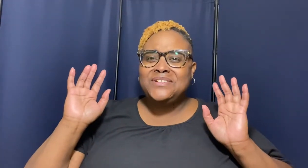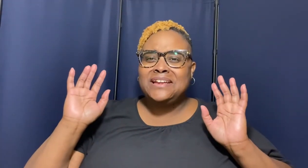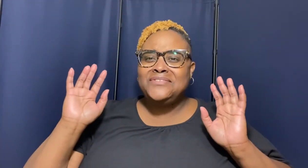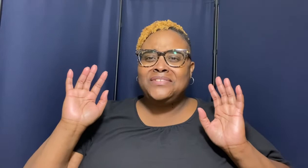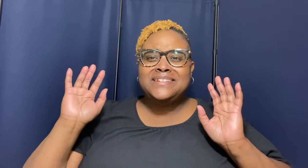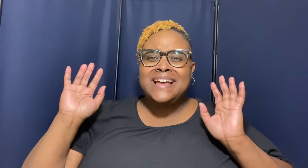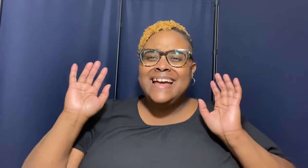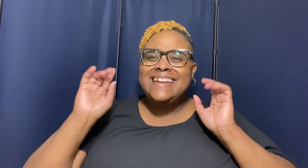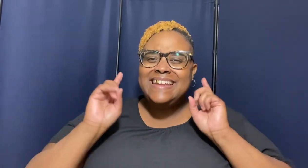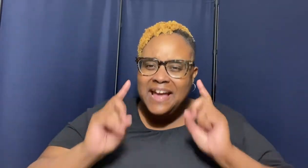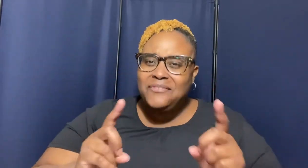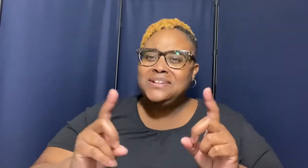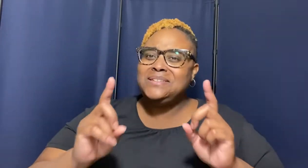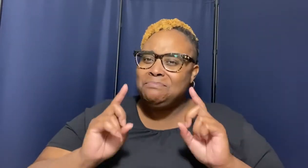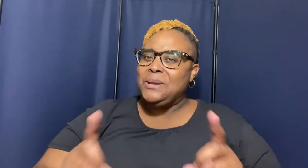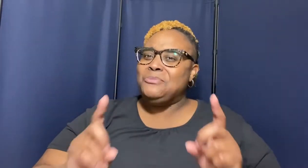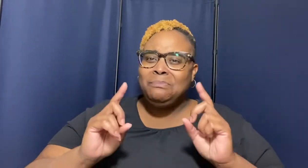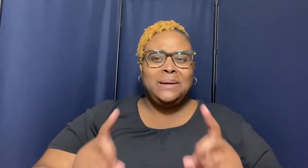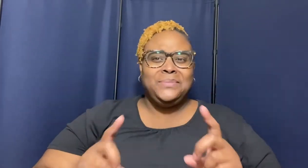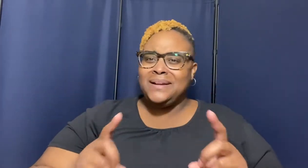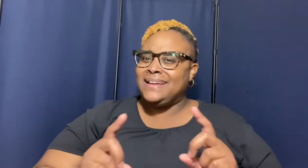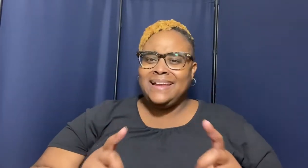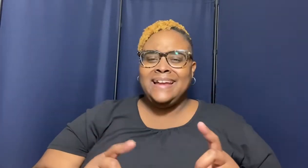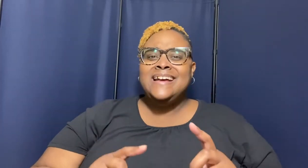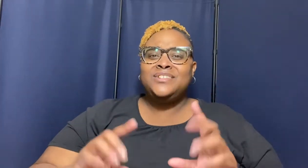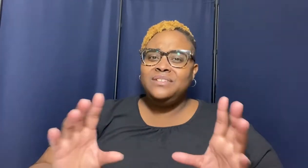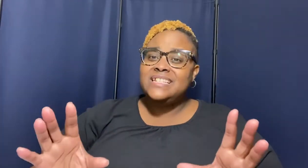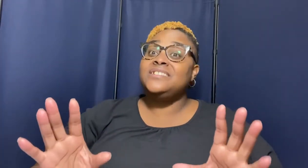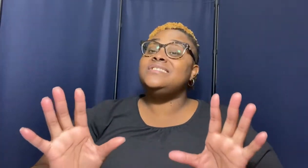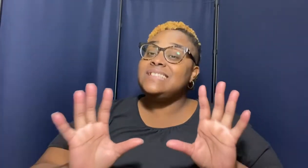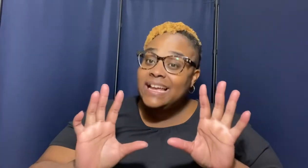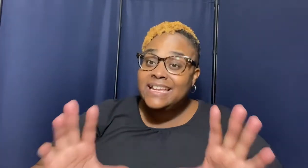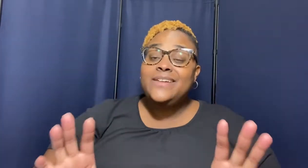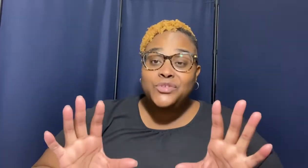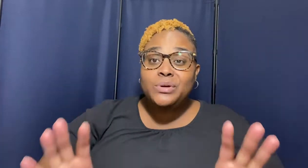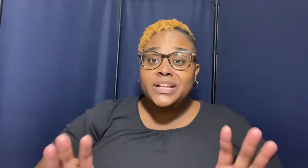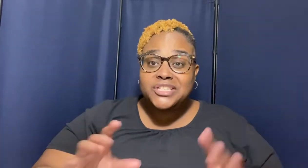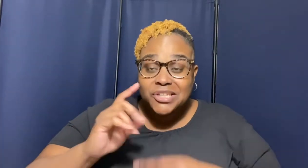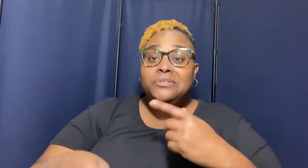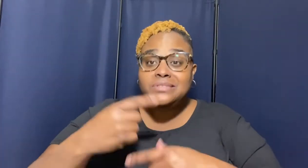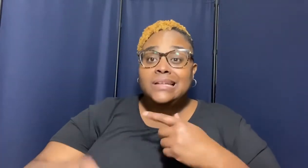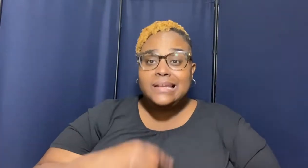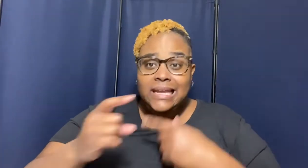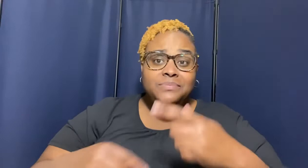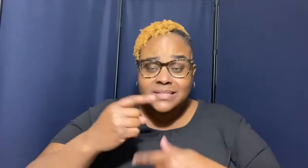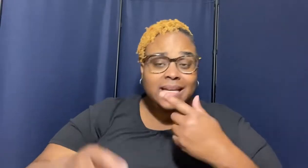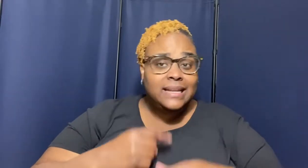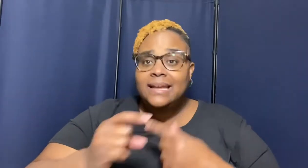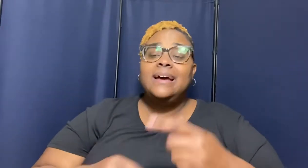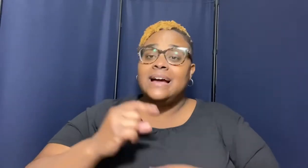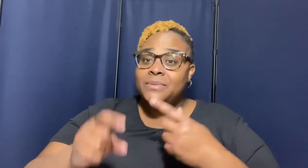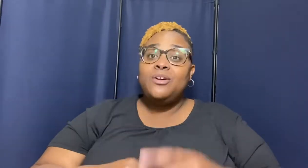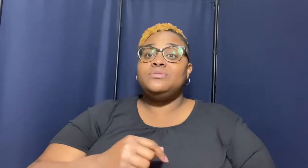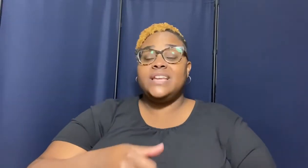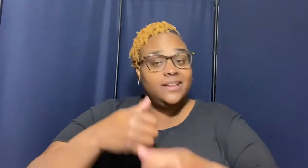forgiveness never to be remembered again so listen does that give you an excuse to keep saying it i'm gonna go take